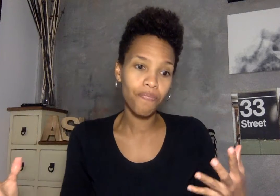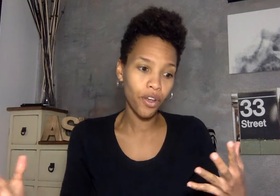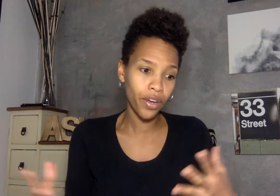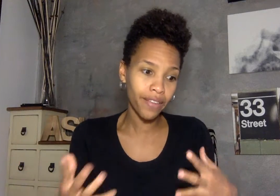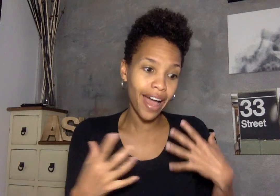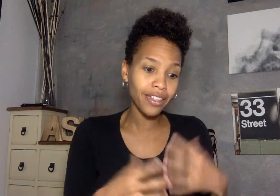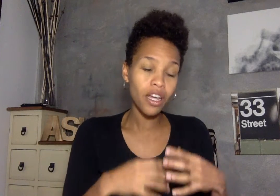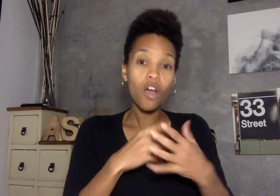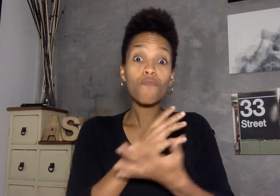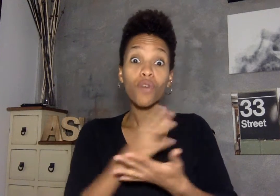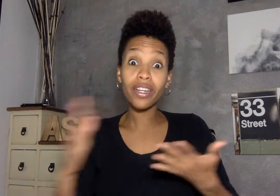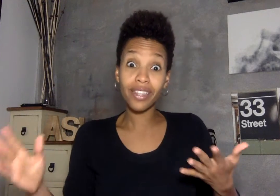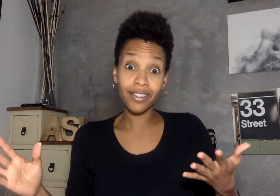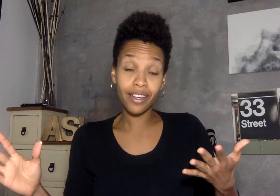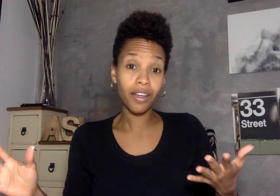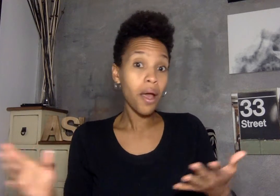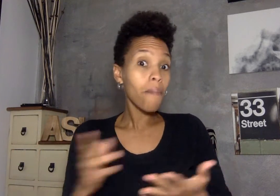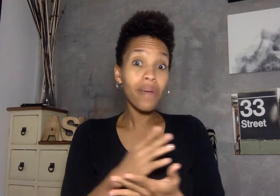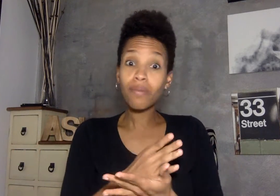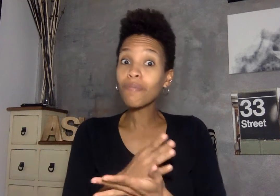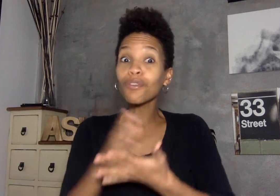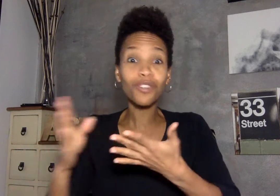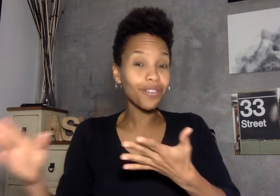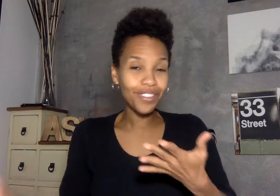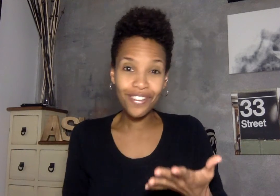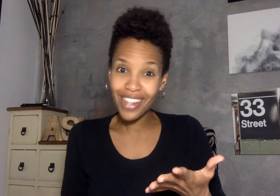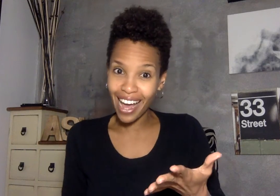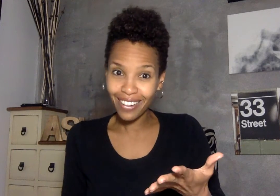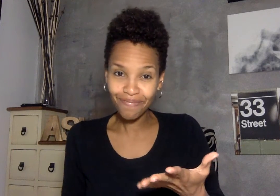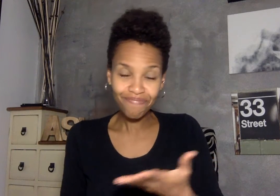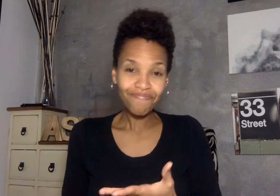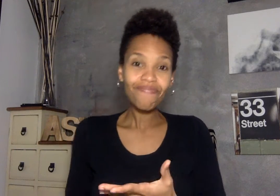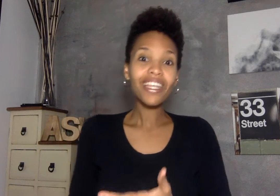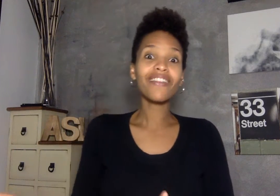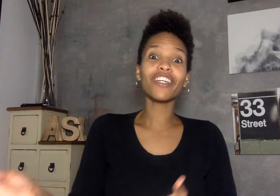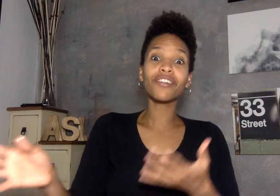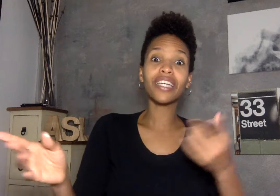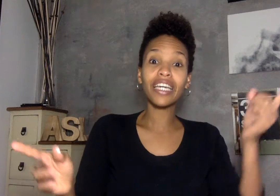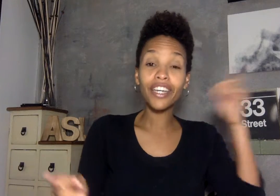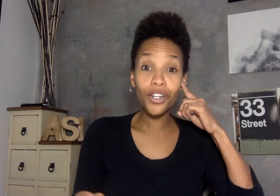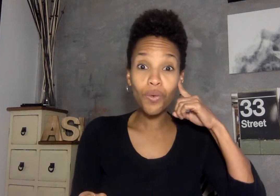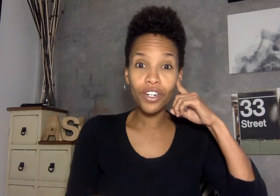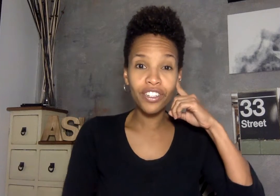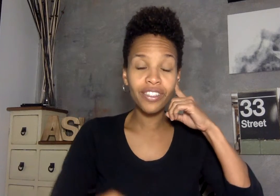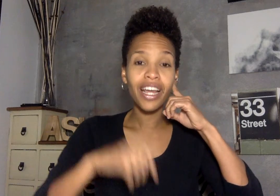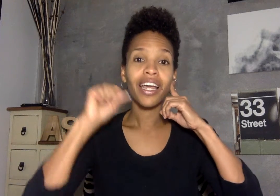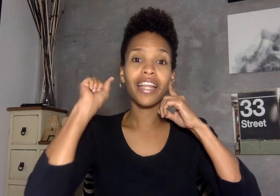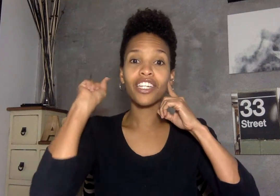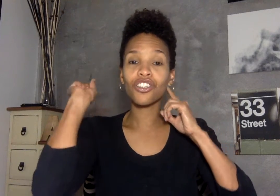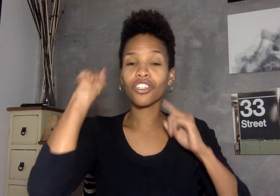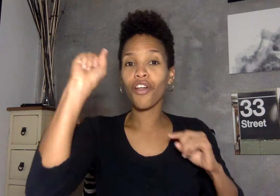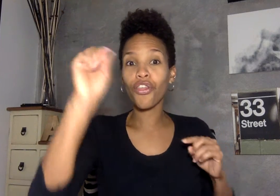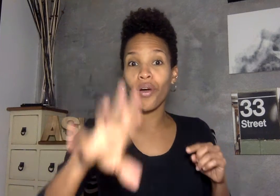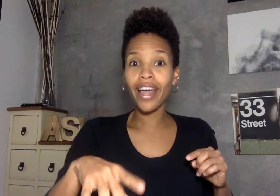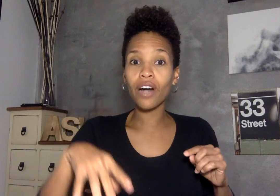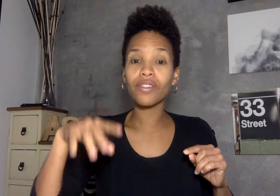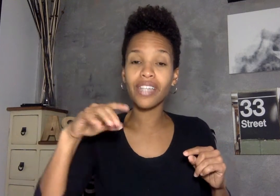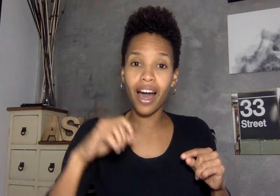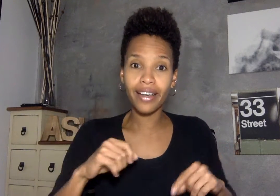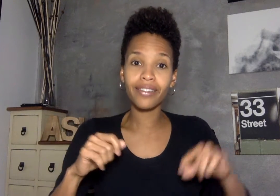all right that's processing many people don't do that they just hear words and they just start throwing out signs